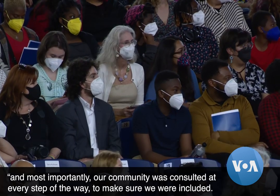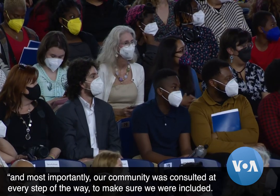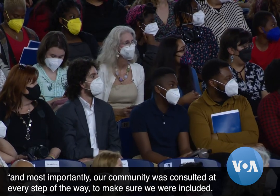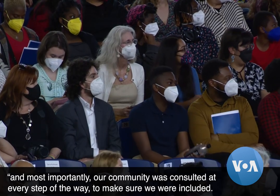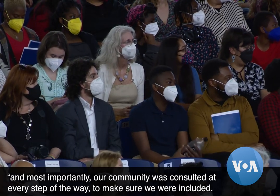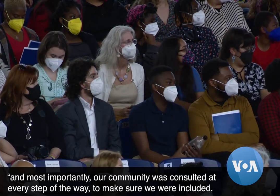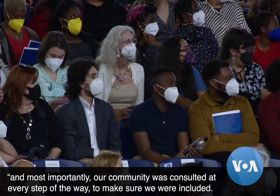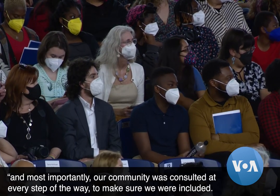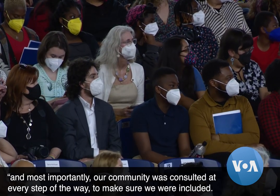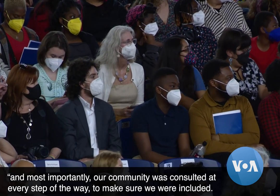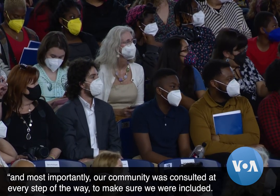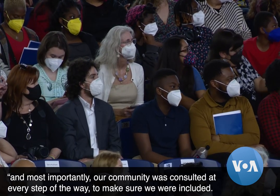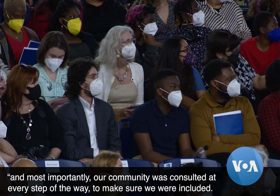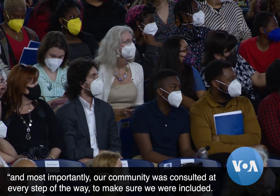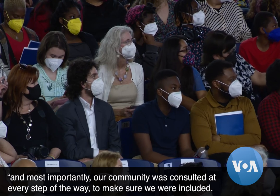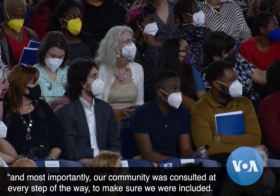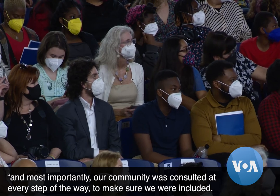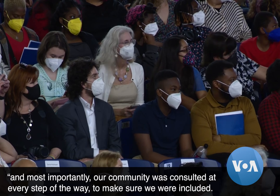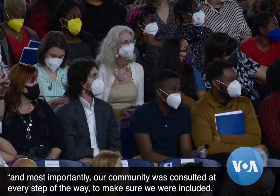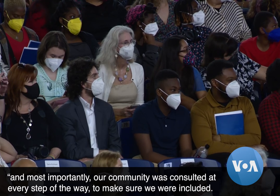way to make sure we were open.